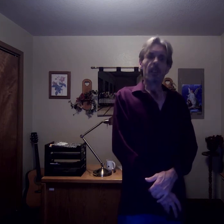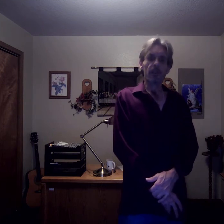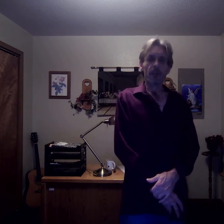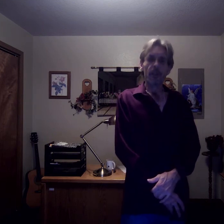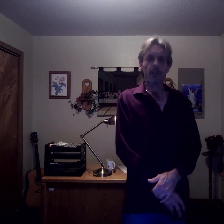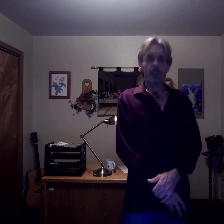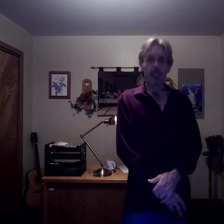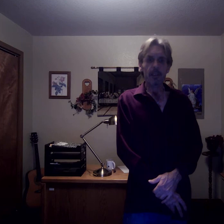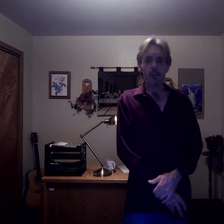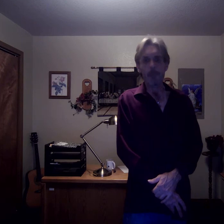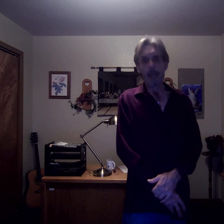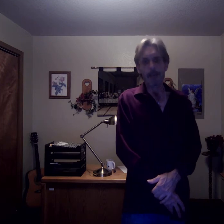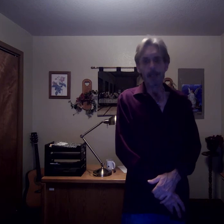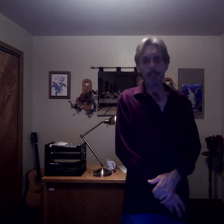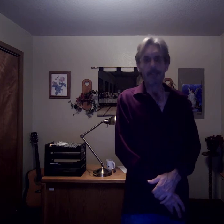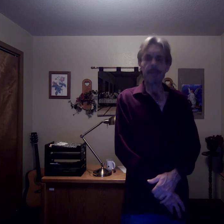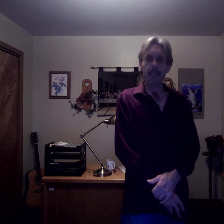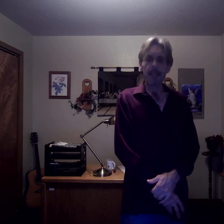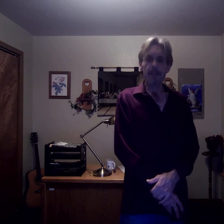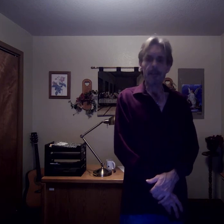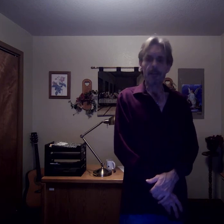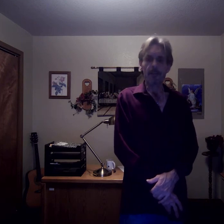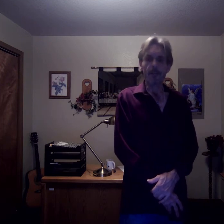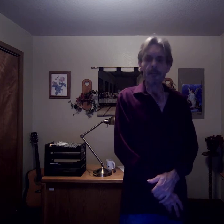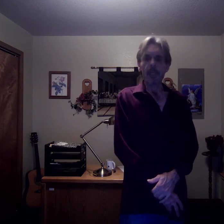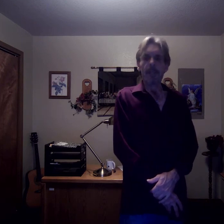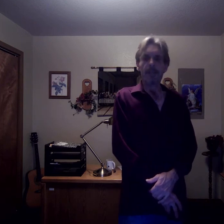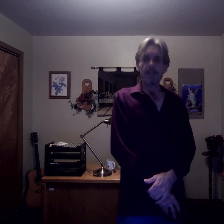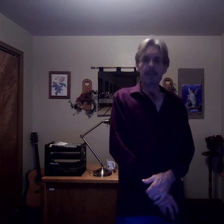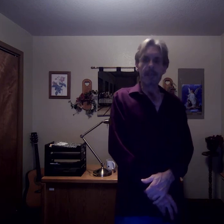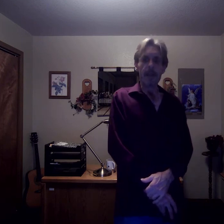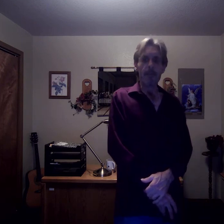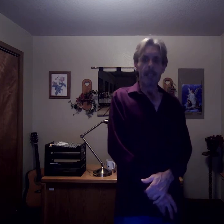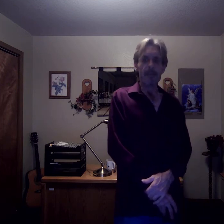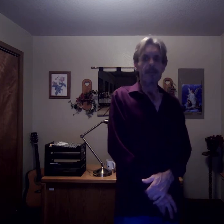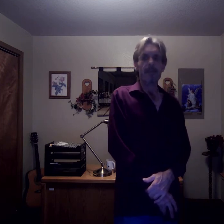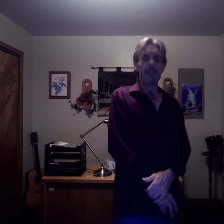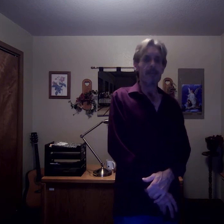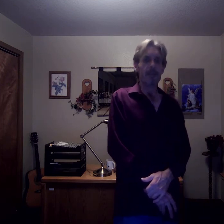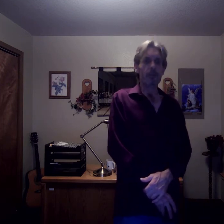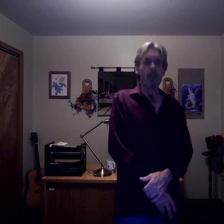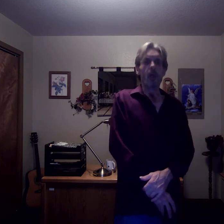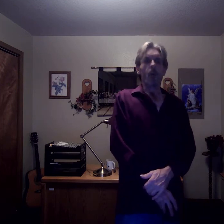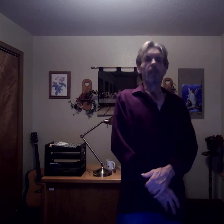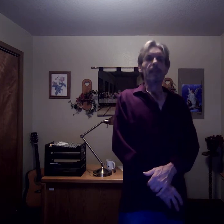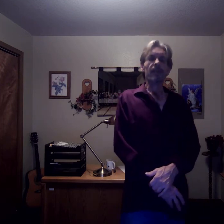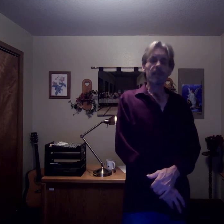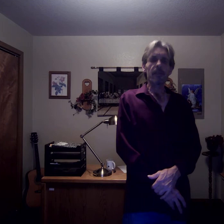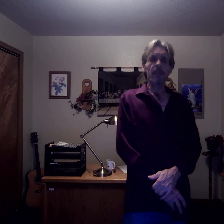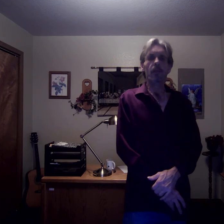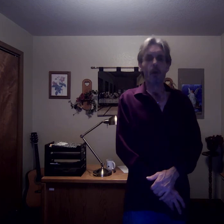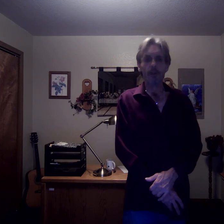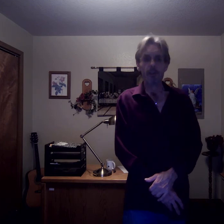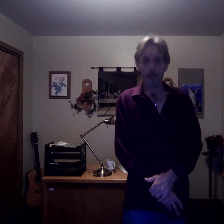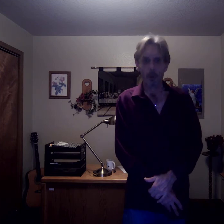concerning their English, mathematics, and science skills. These exam-based statistics were consistent across the board,